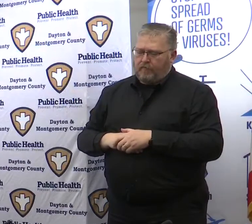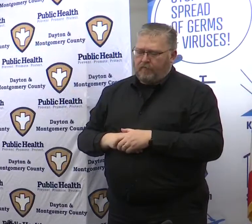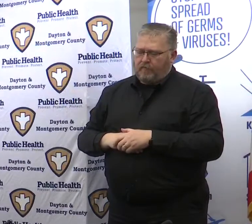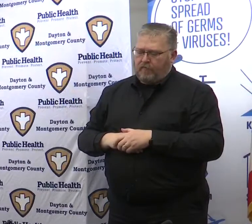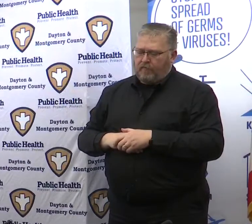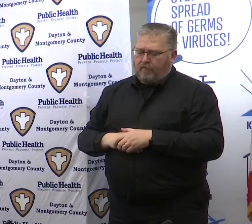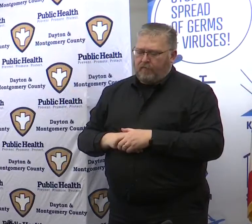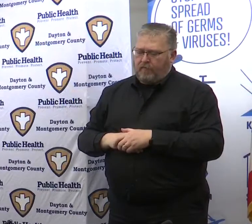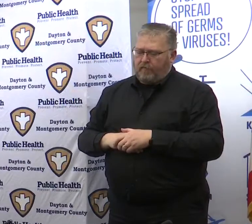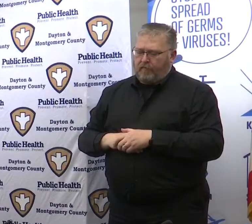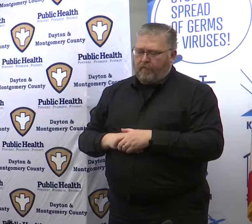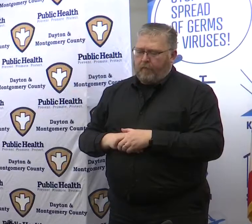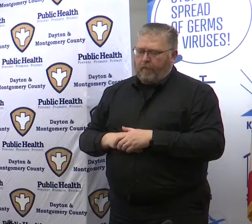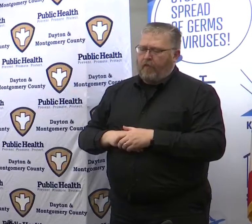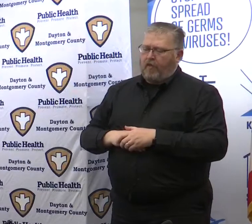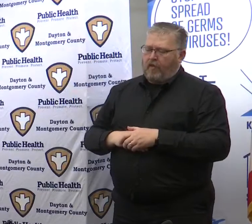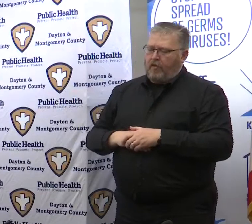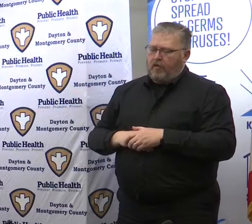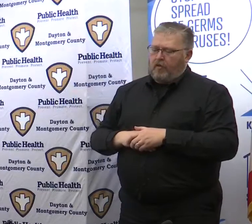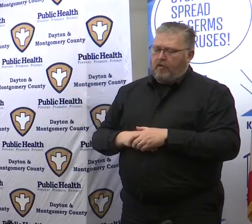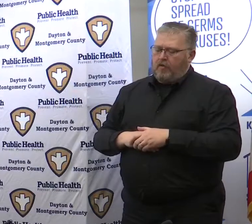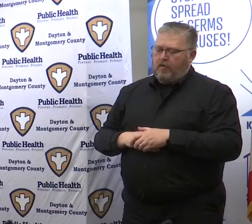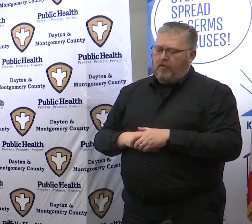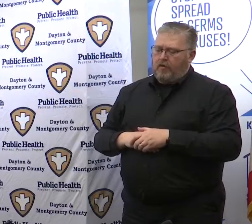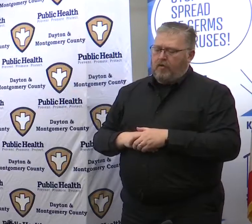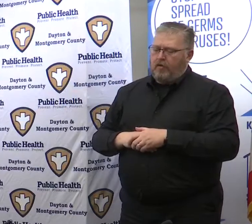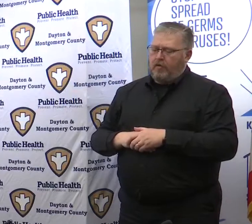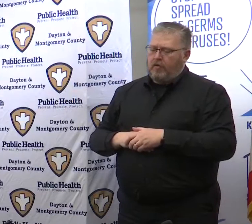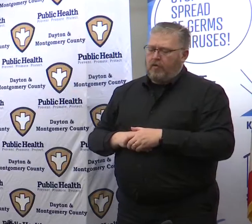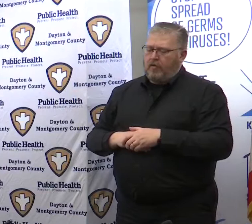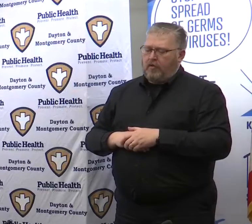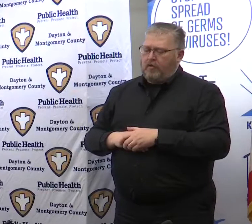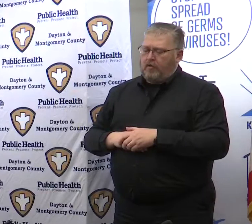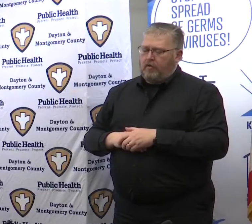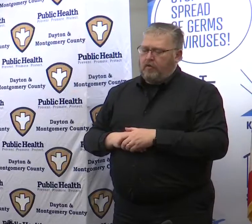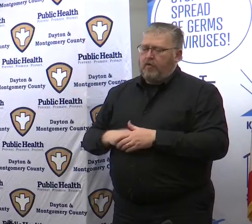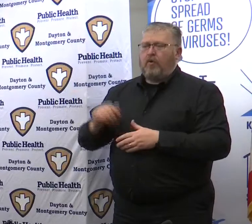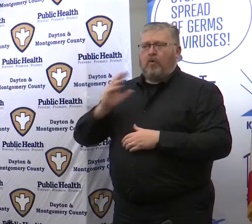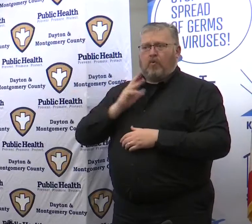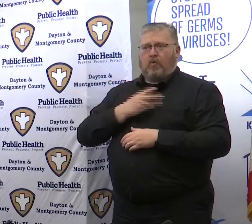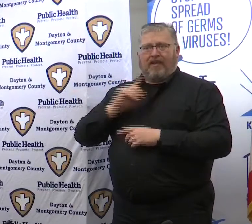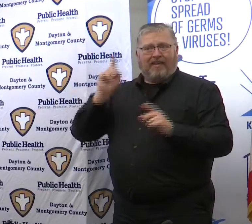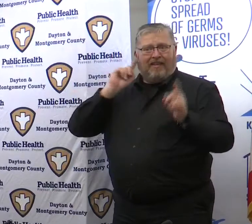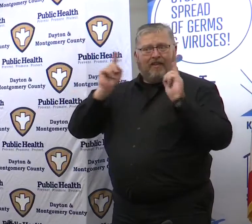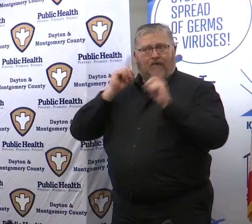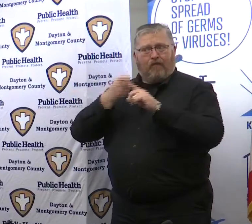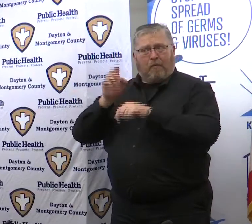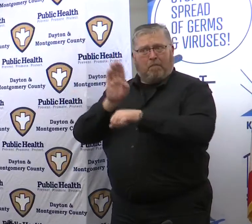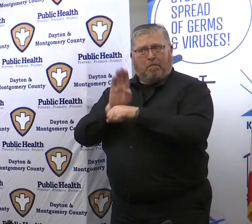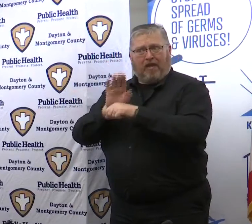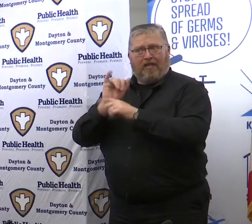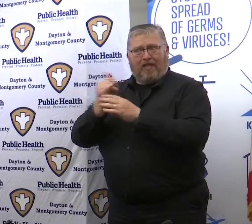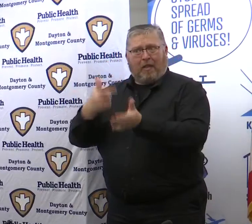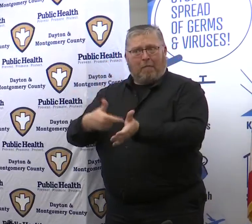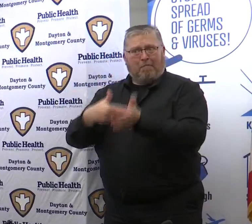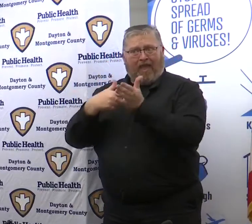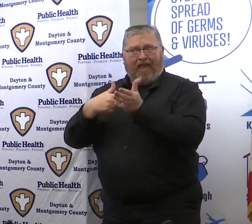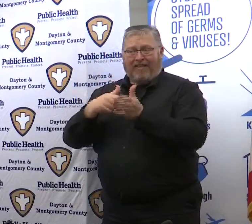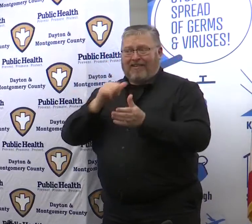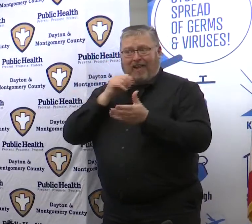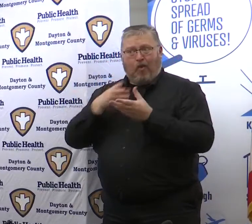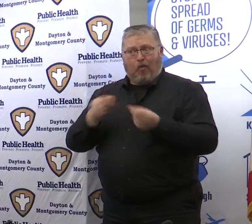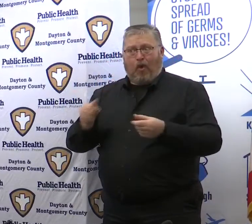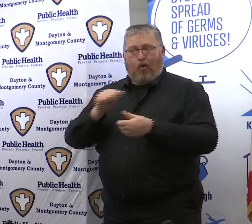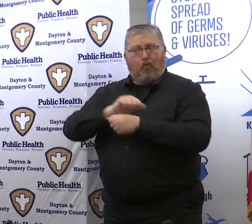What's your follow-up? One quick one quick follow-up. Sure. Sorry there's a bit of a delay. We hear from these businesses that the demand is not going away.